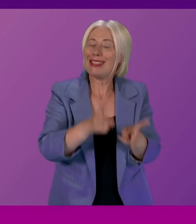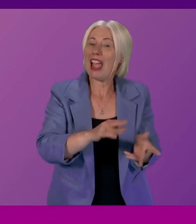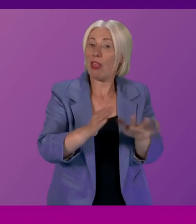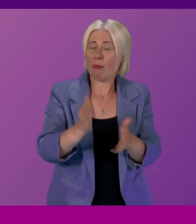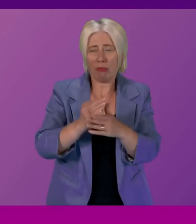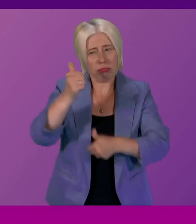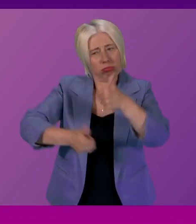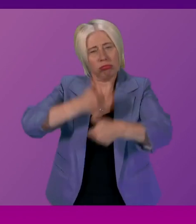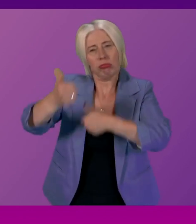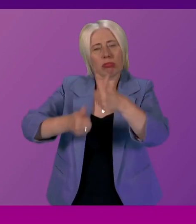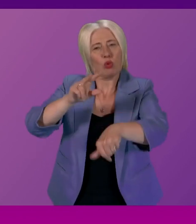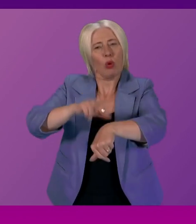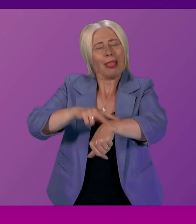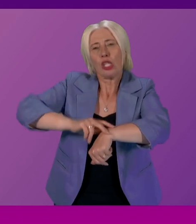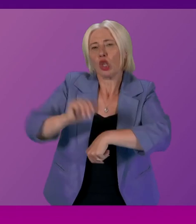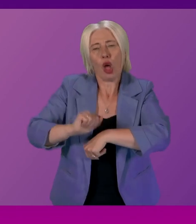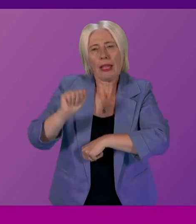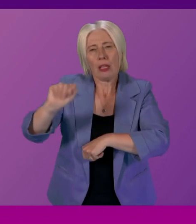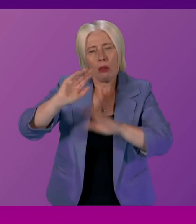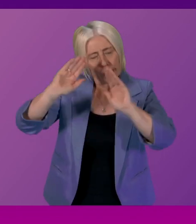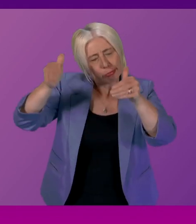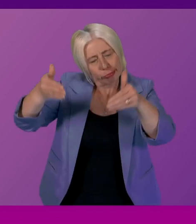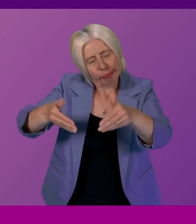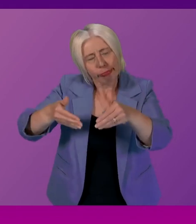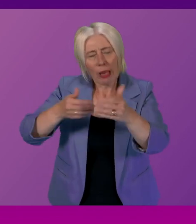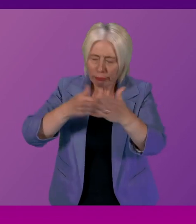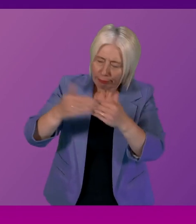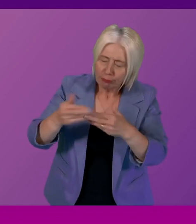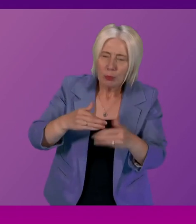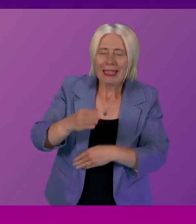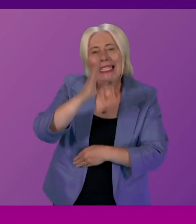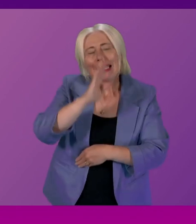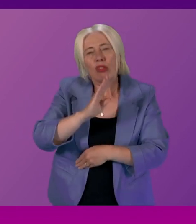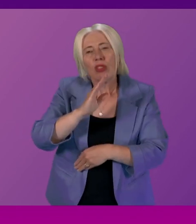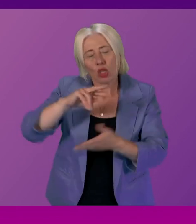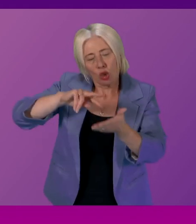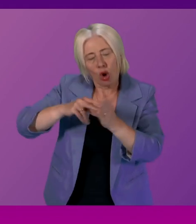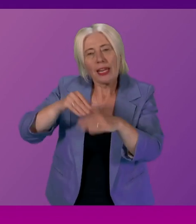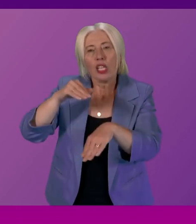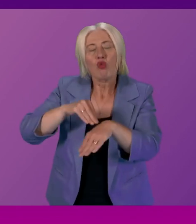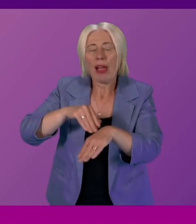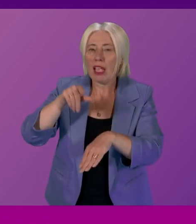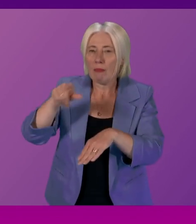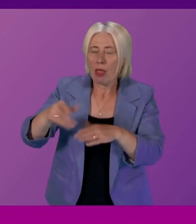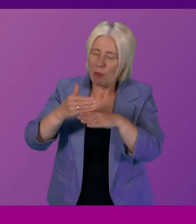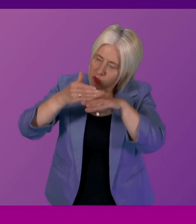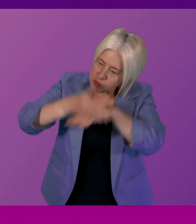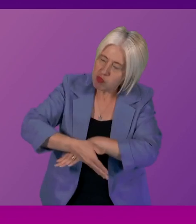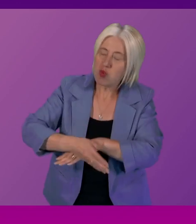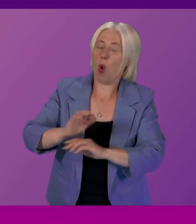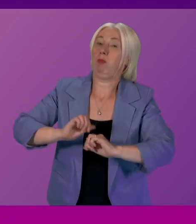Police Scotland that their focus on tackling serious organised crime has reaped many